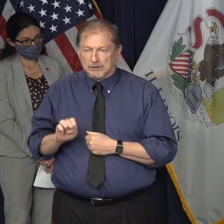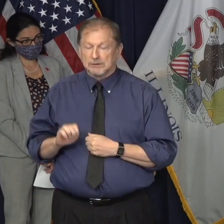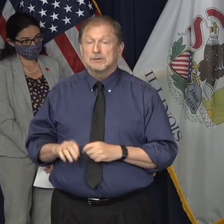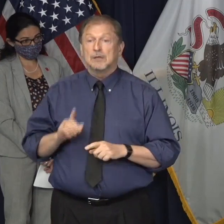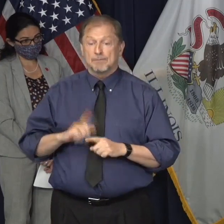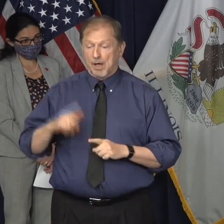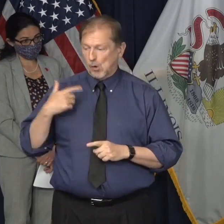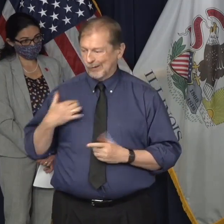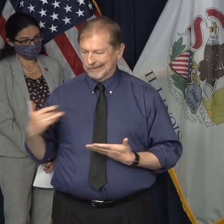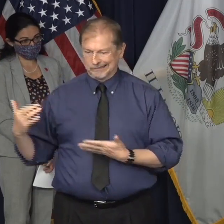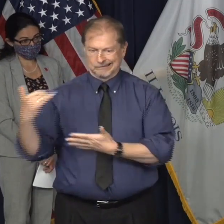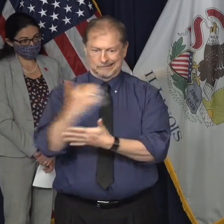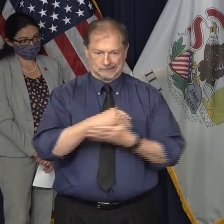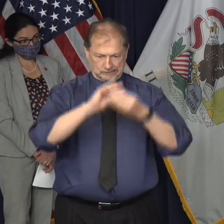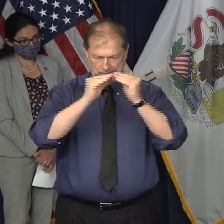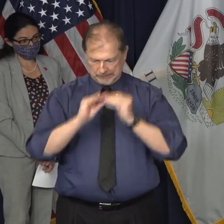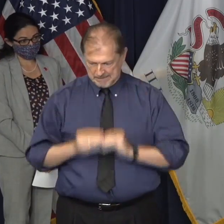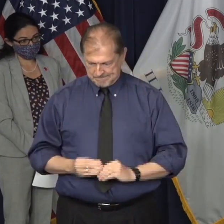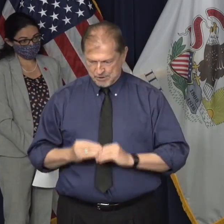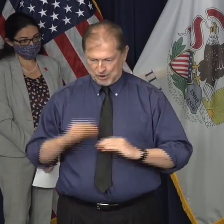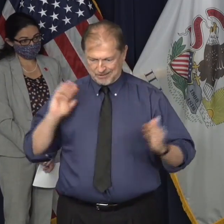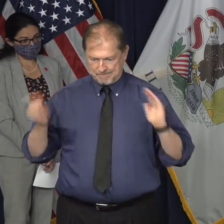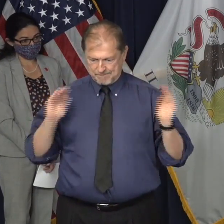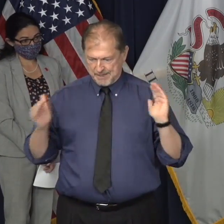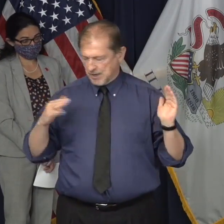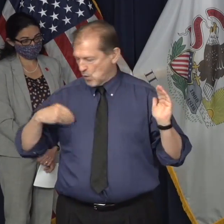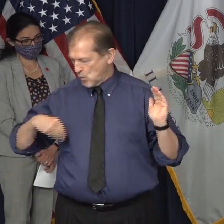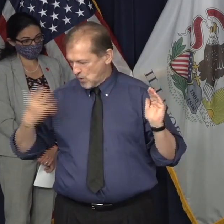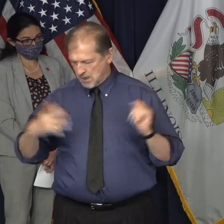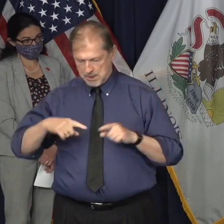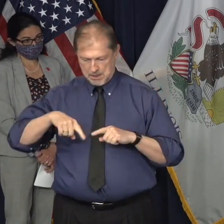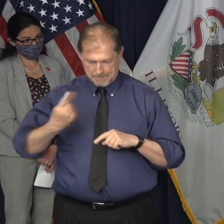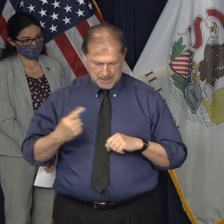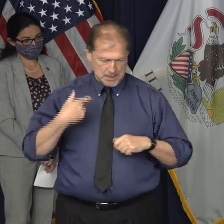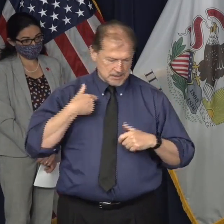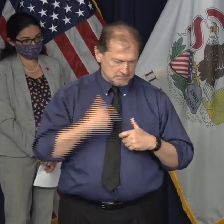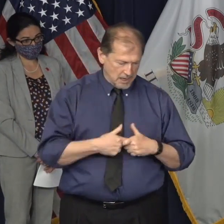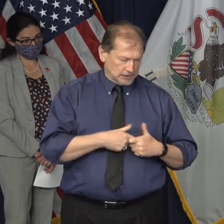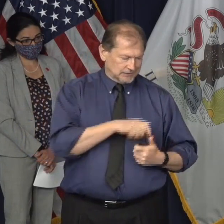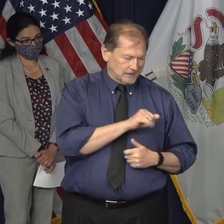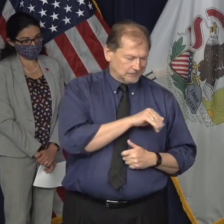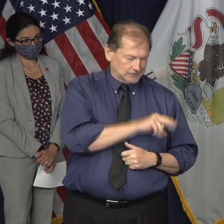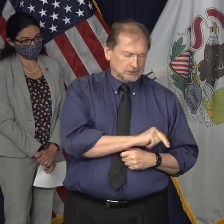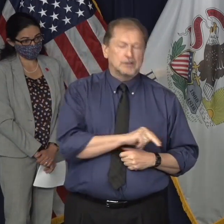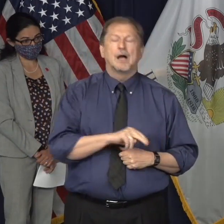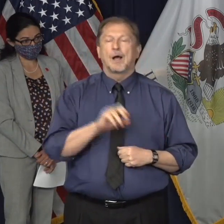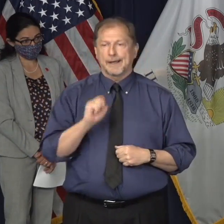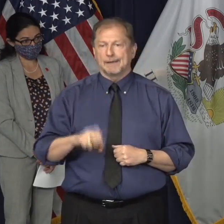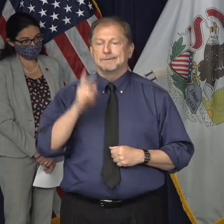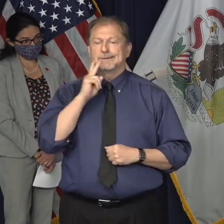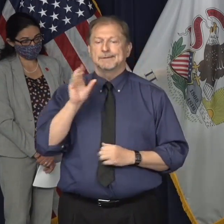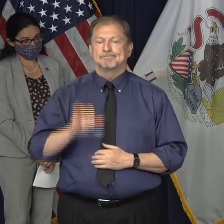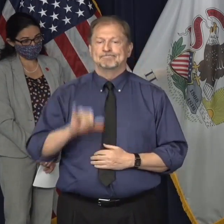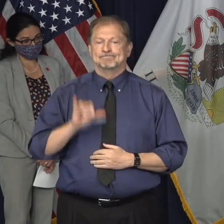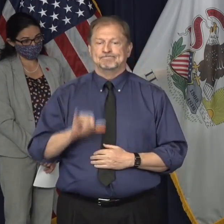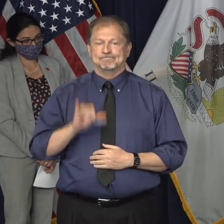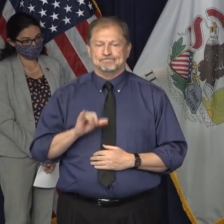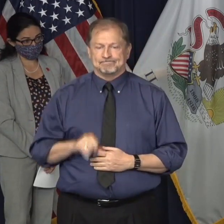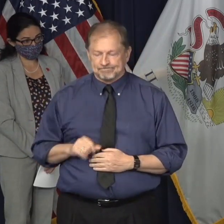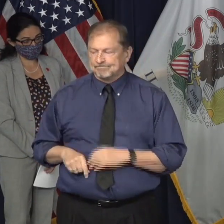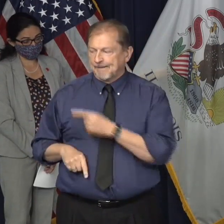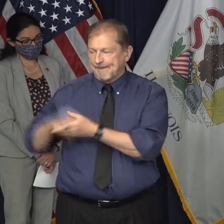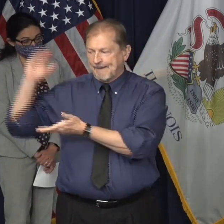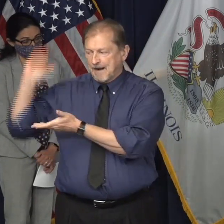data from the start until today shines a concerning spotlight on which of our residents are most